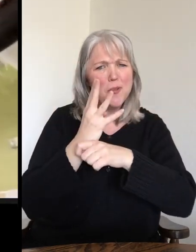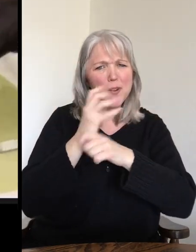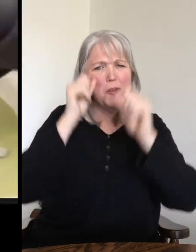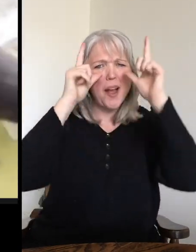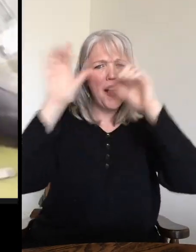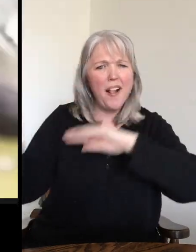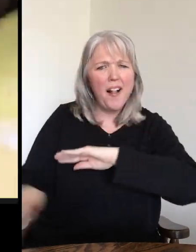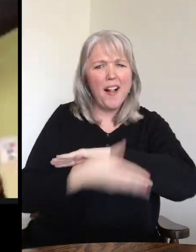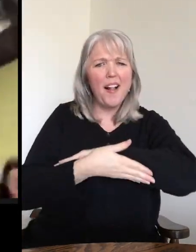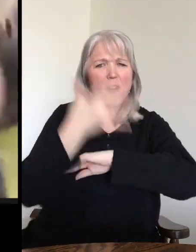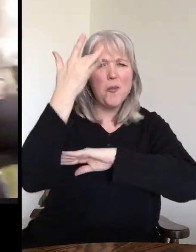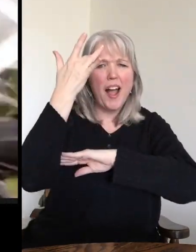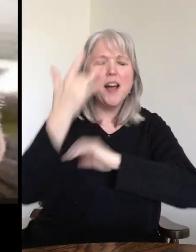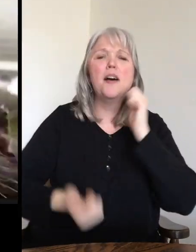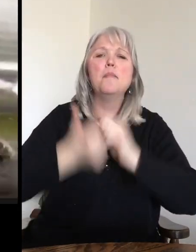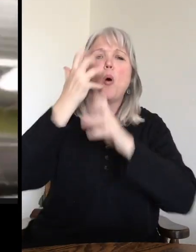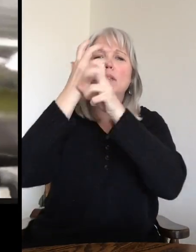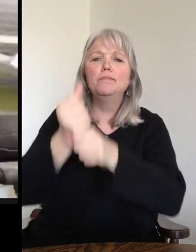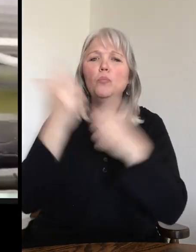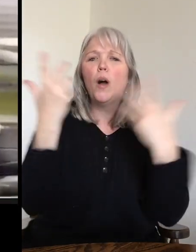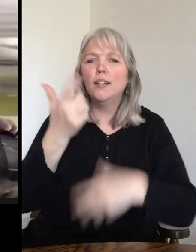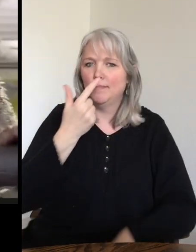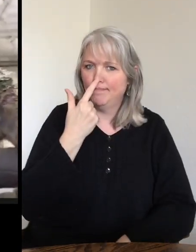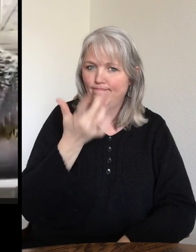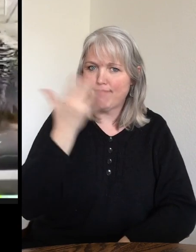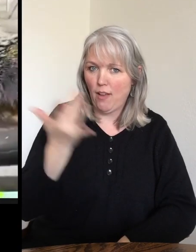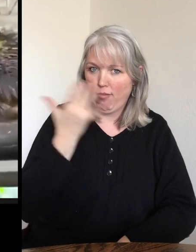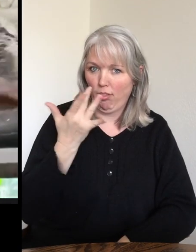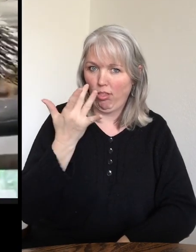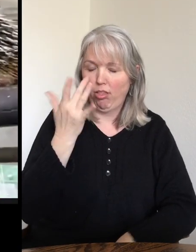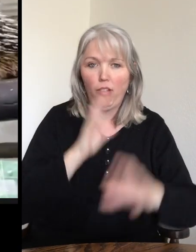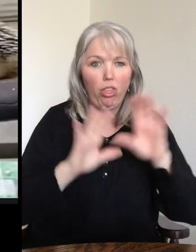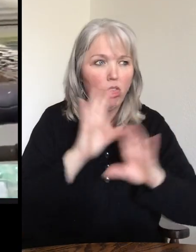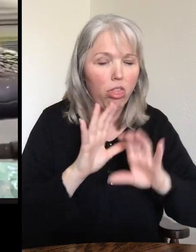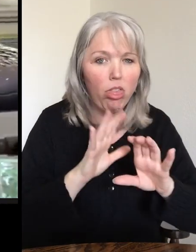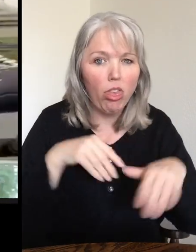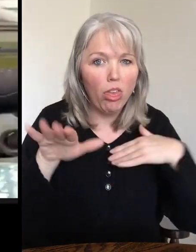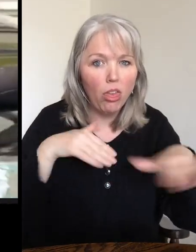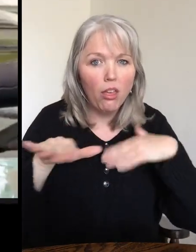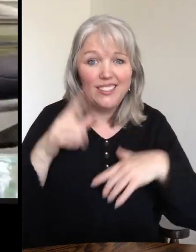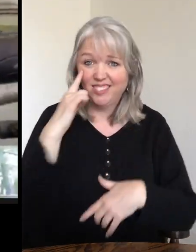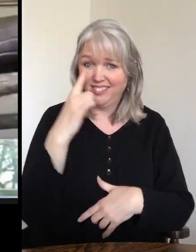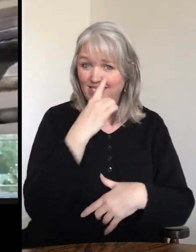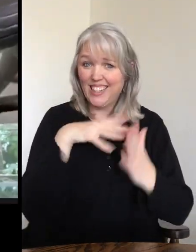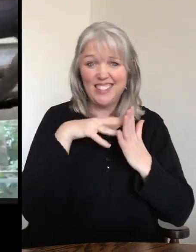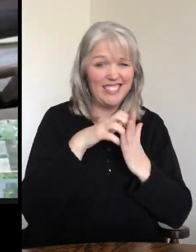are nocturnal is because they mostly rely on that sense of smell to get around. His eyesight is actually not very good at